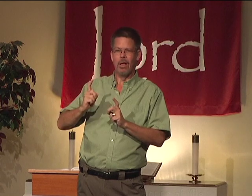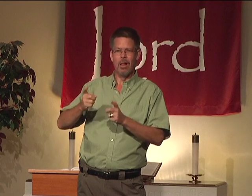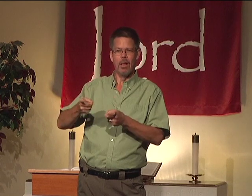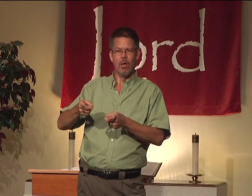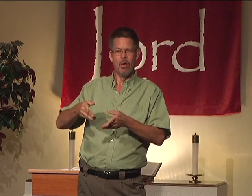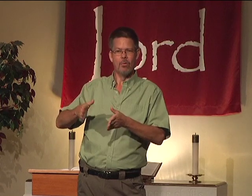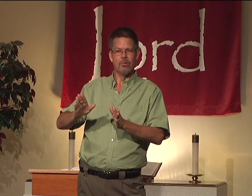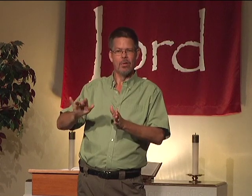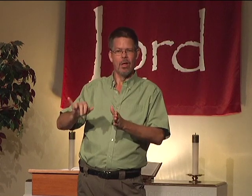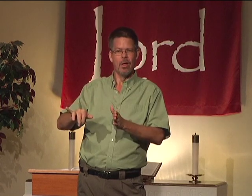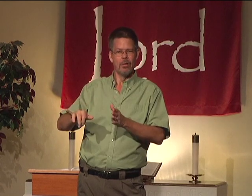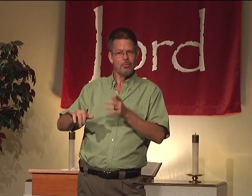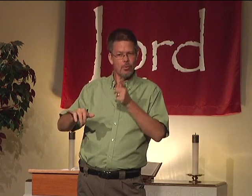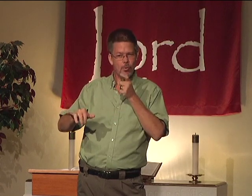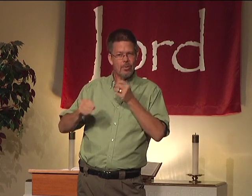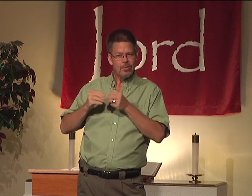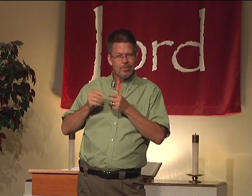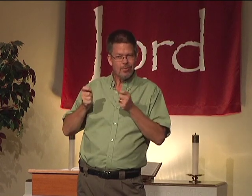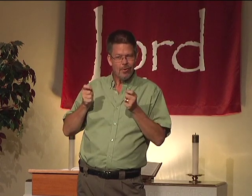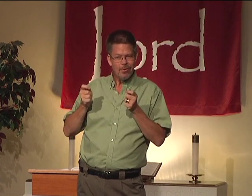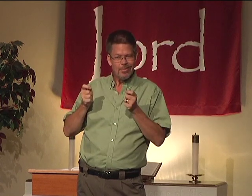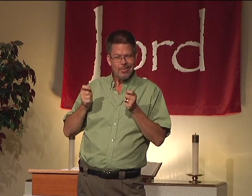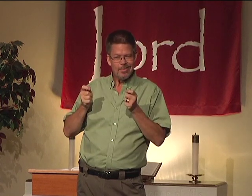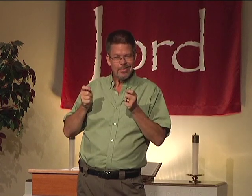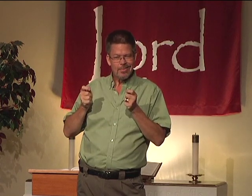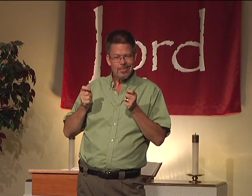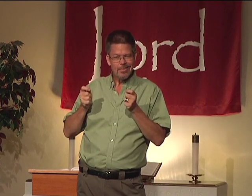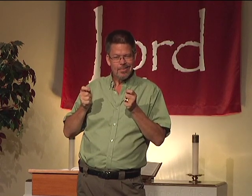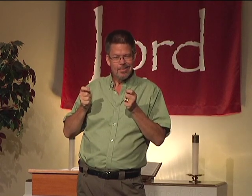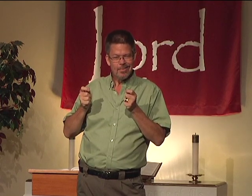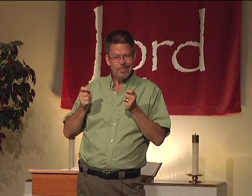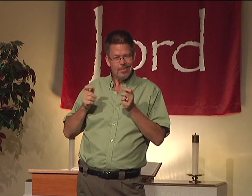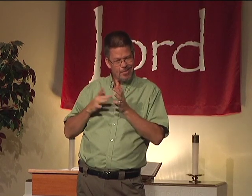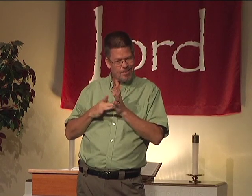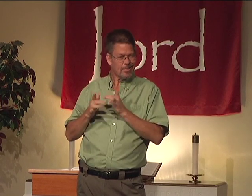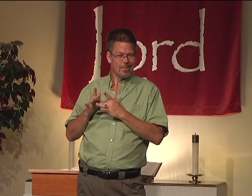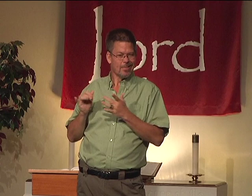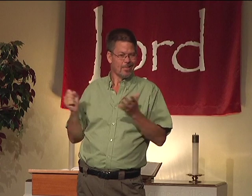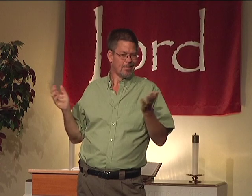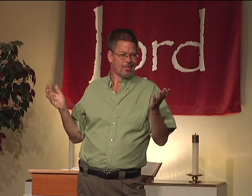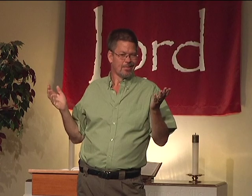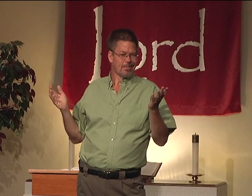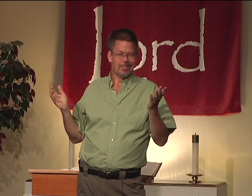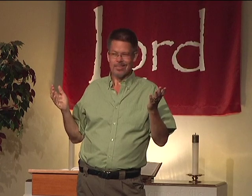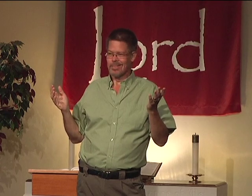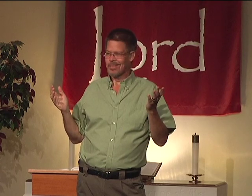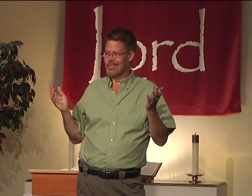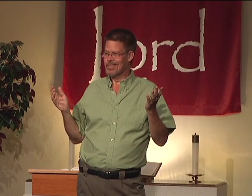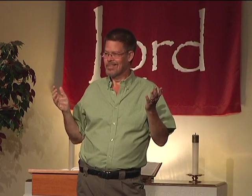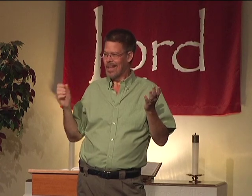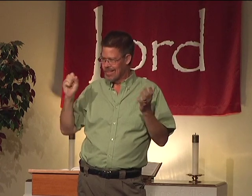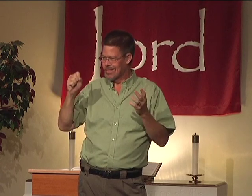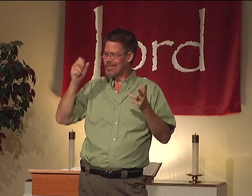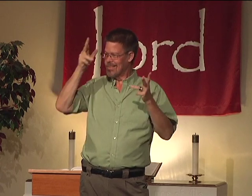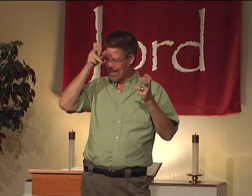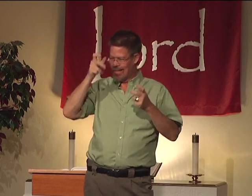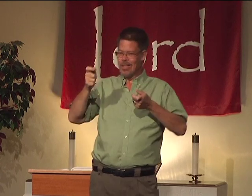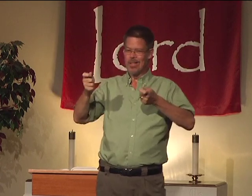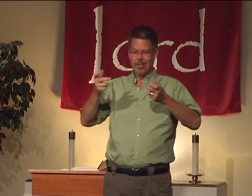Did you see what I said? God allowed that. But who is actually in charge? It's Jesus. Yes,